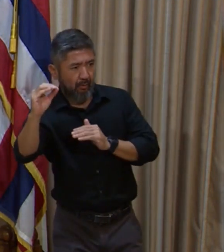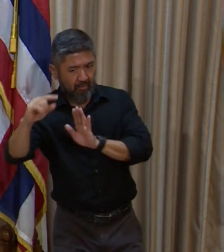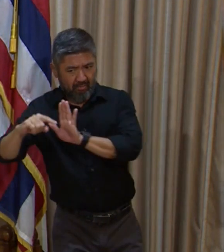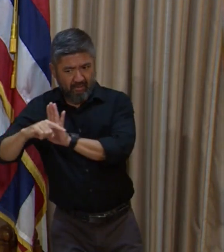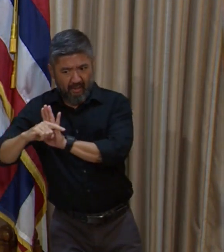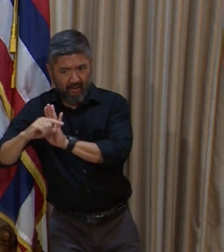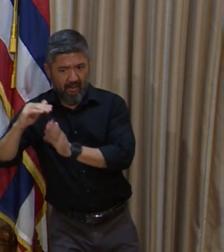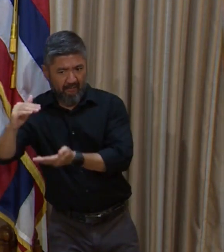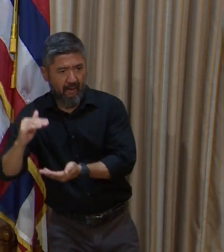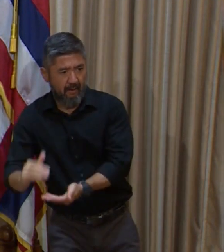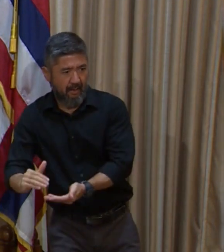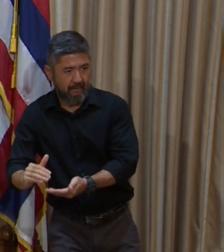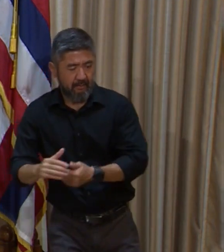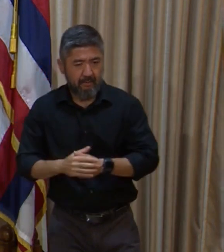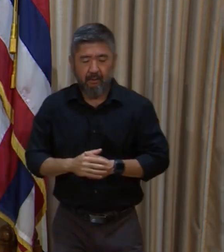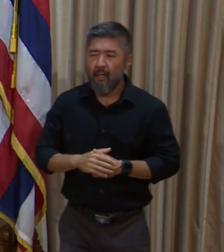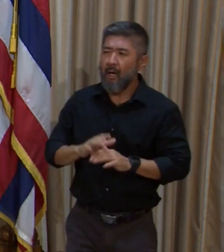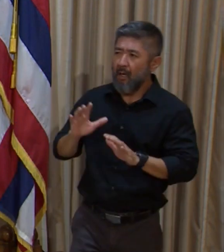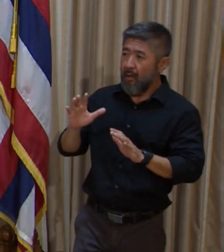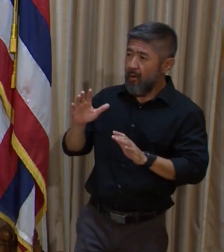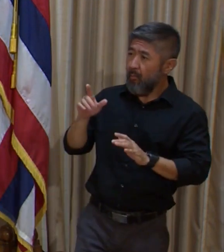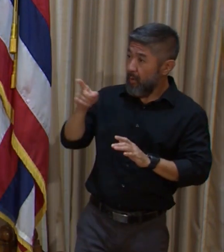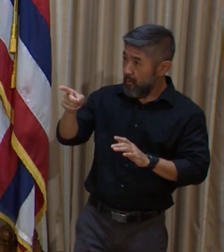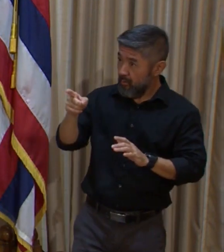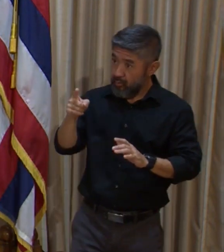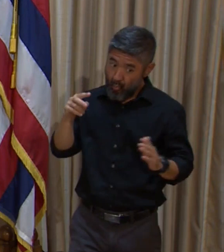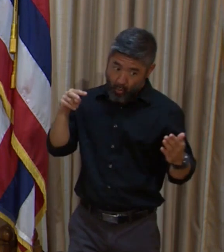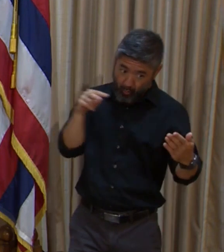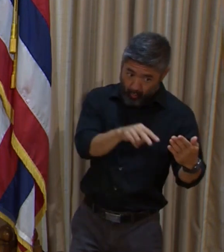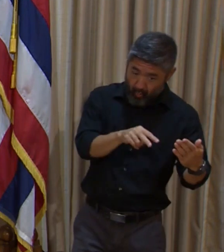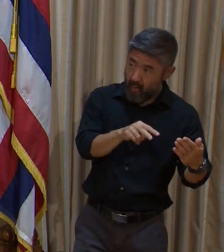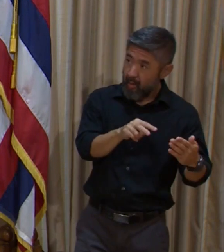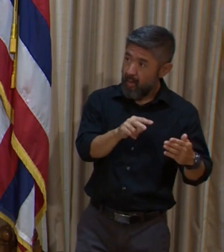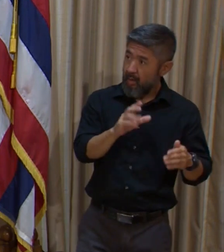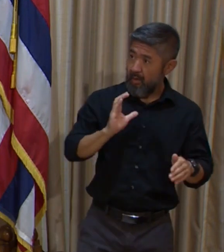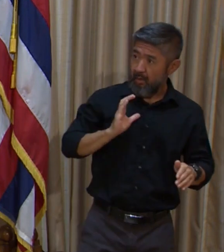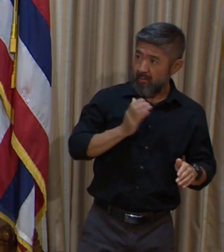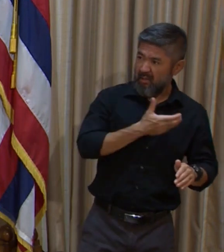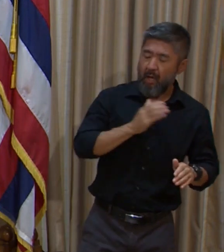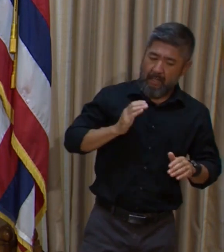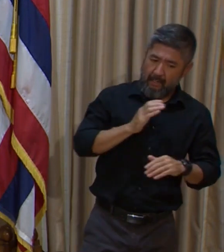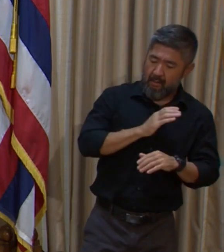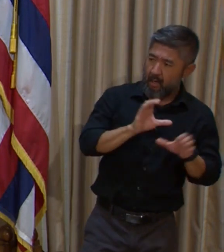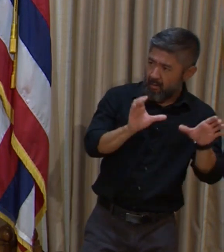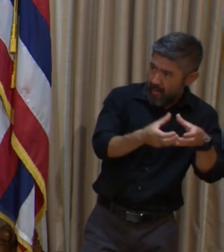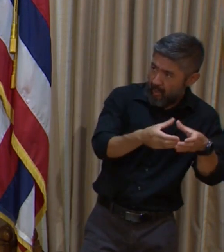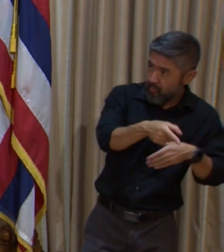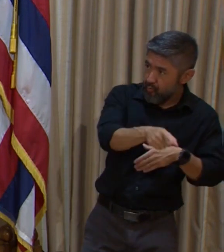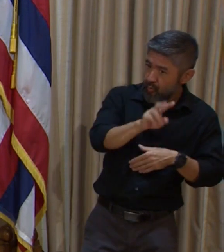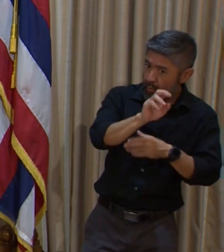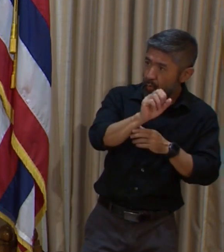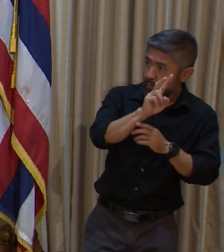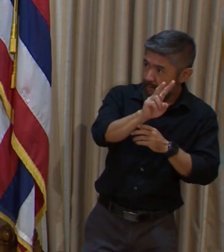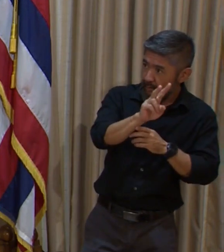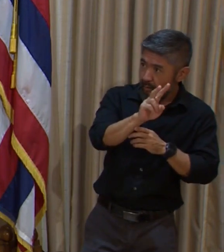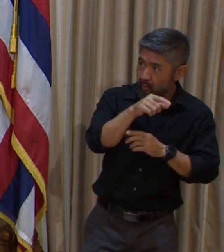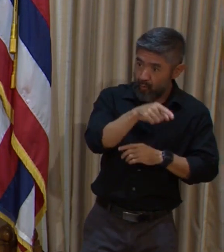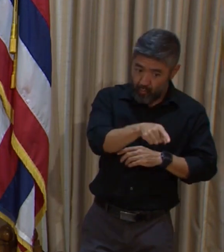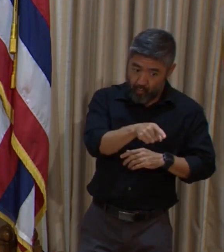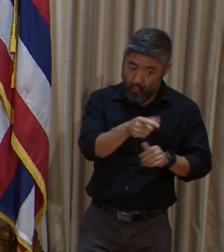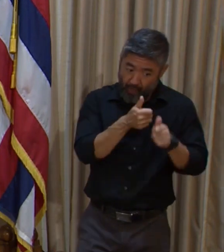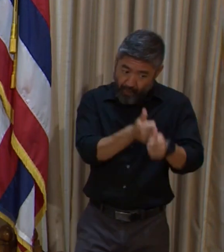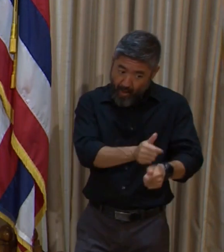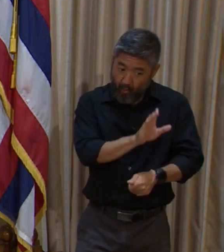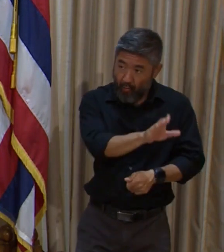Okay, but you are using the Council on Revenue's projections to project tax collections going out. Yes, I am.